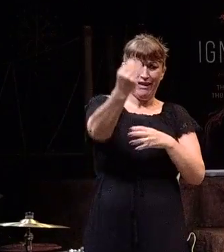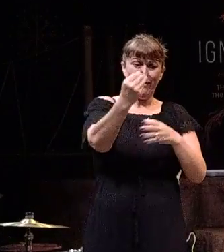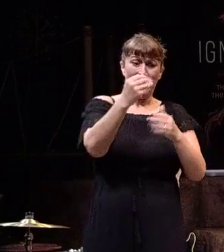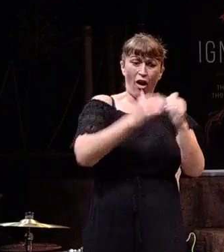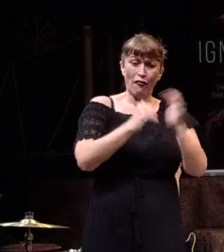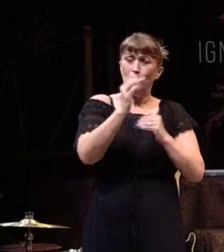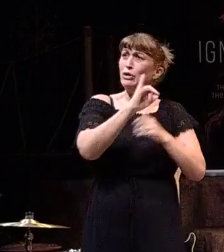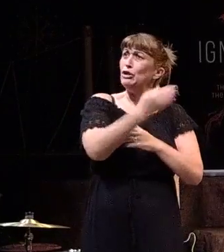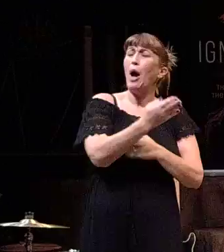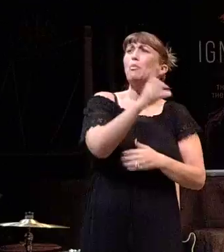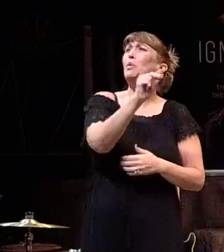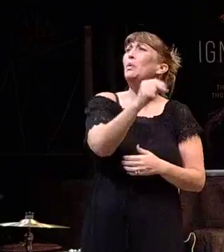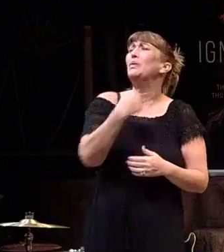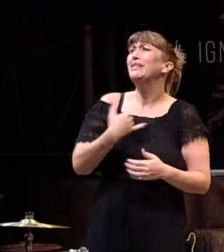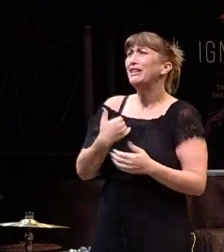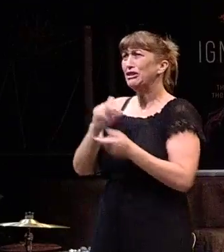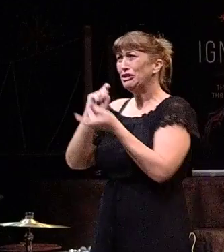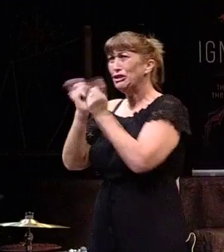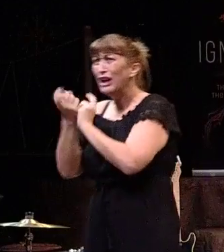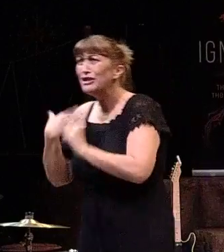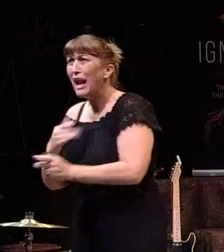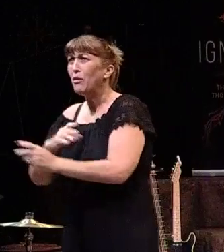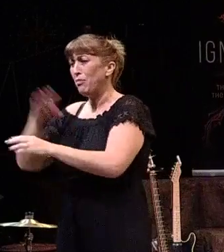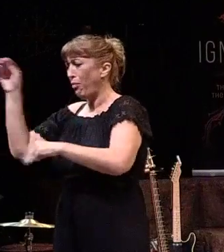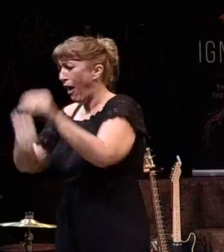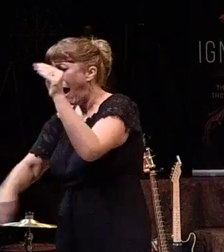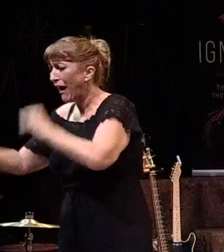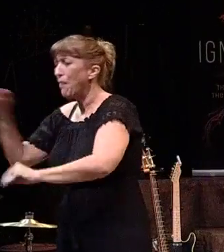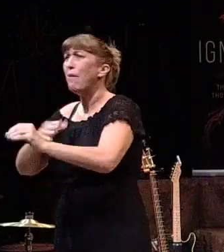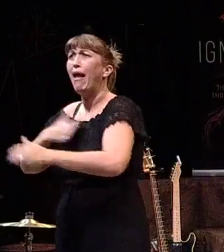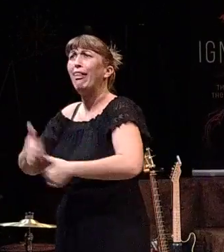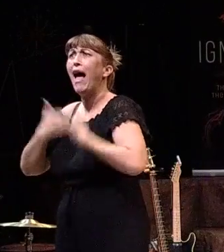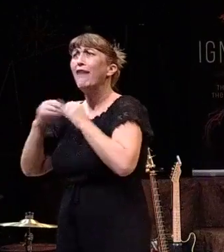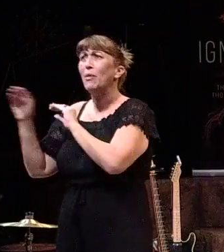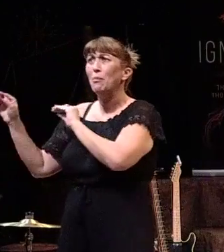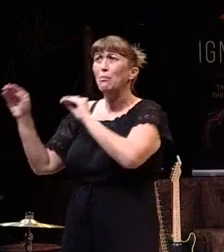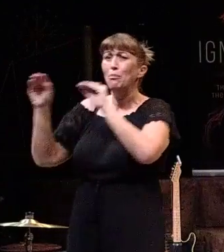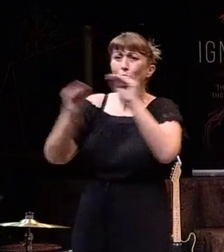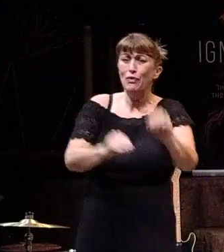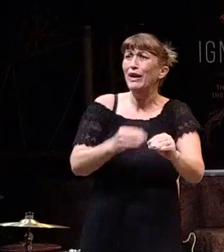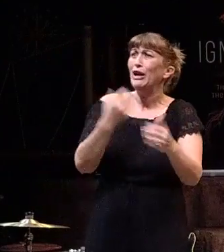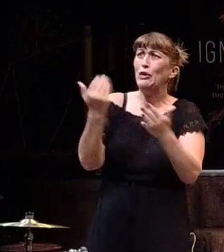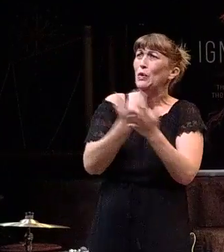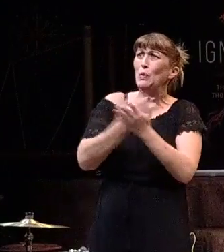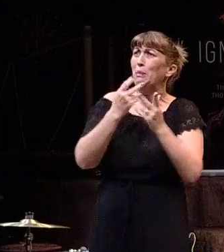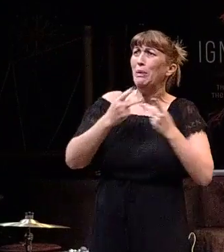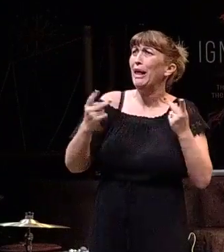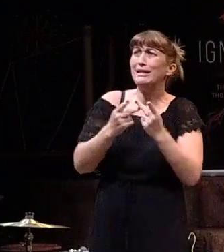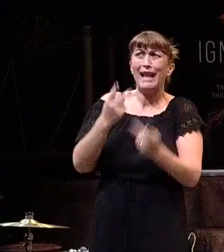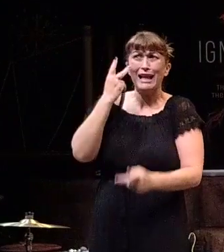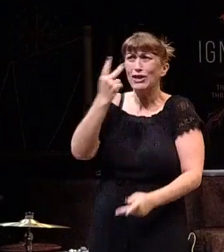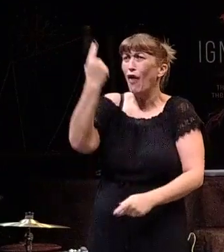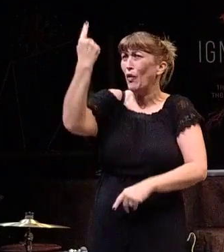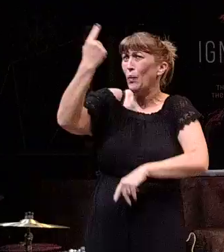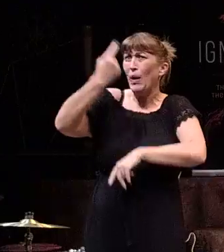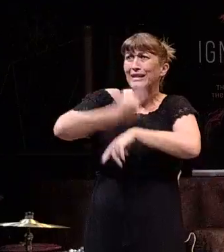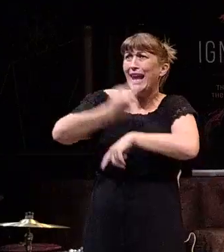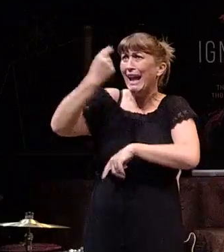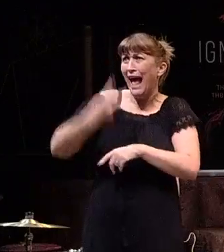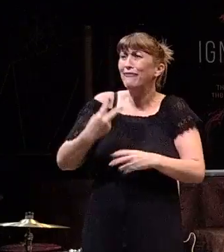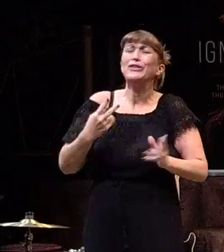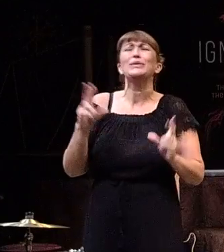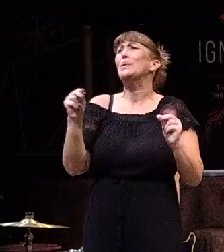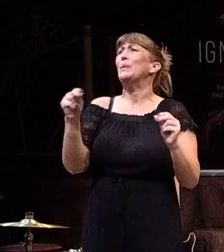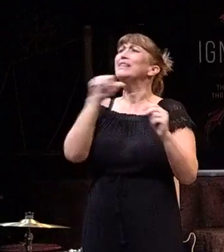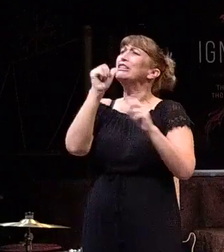packing up my entire life and going somewhere completely new that it had only been really for like a day and a half? No. It didn't